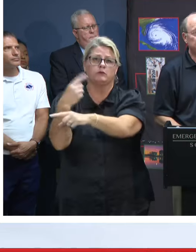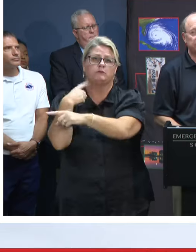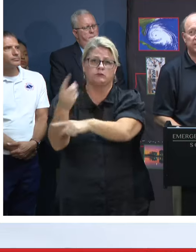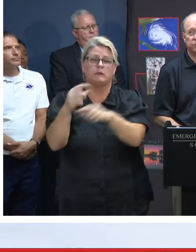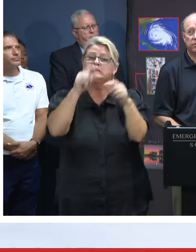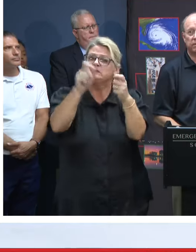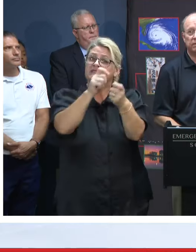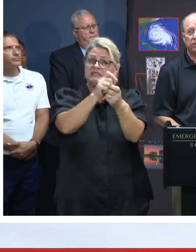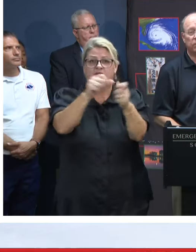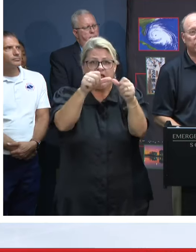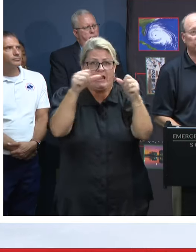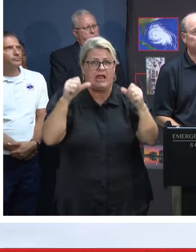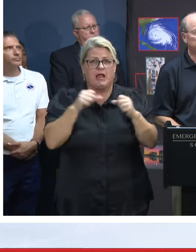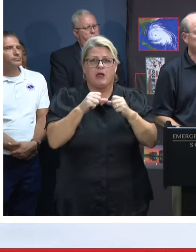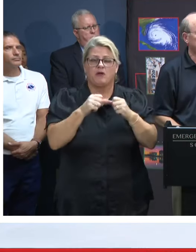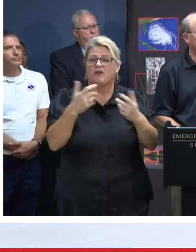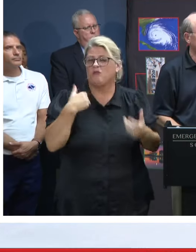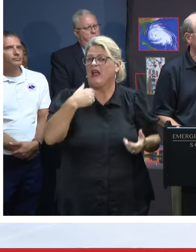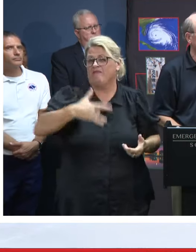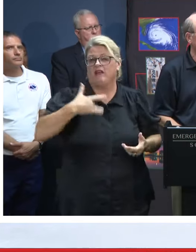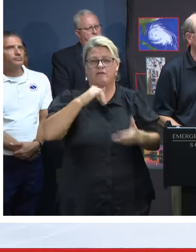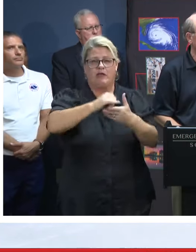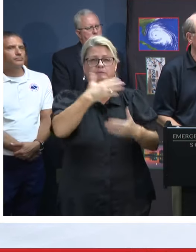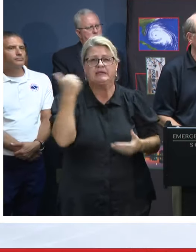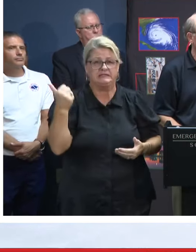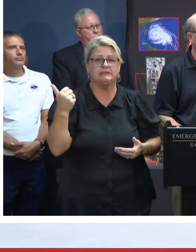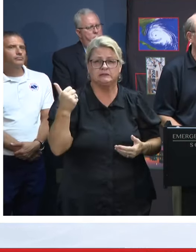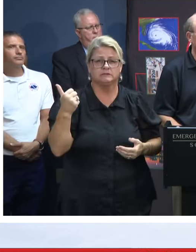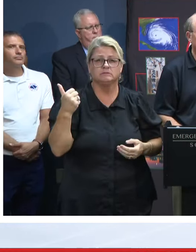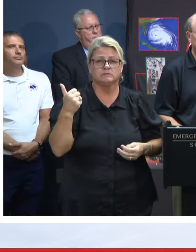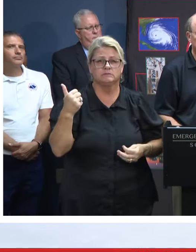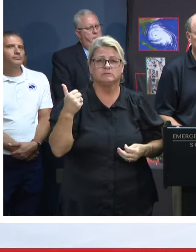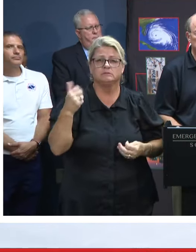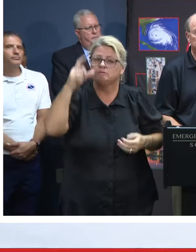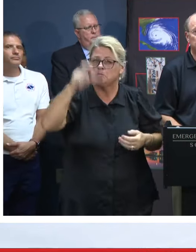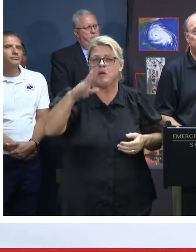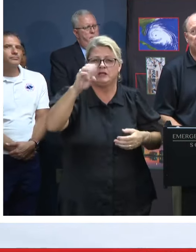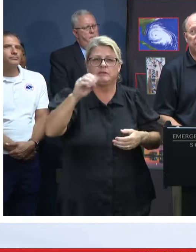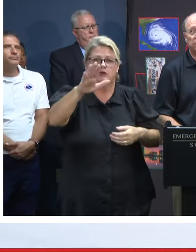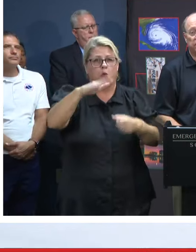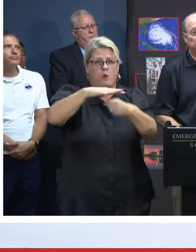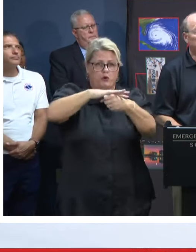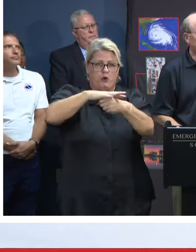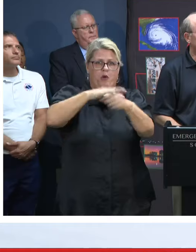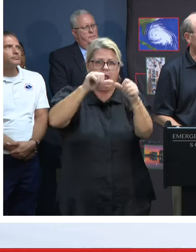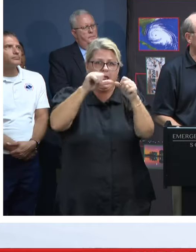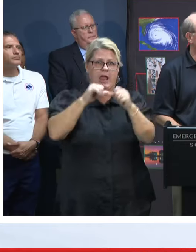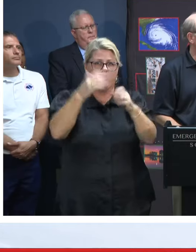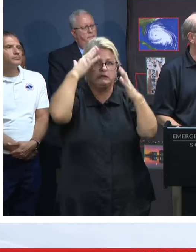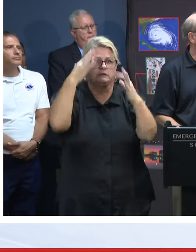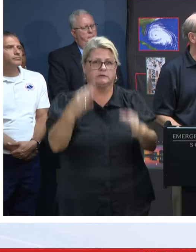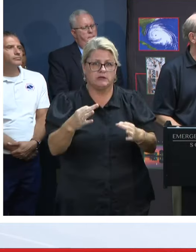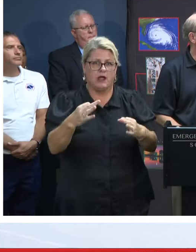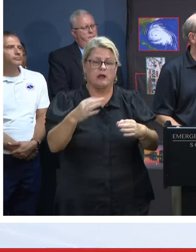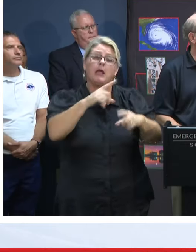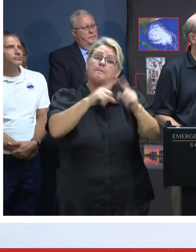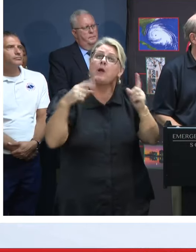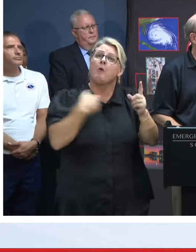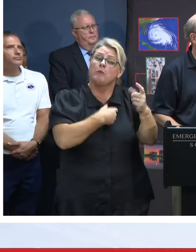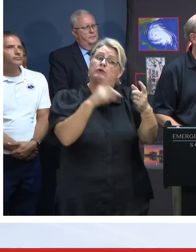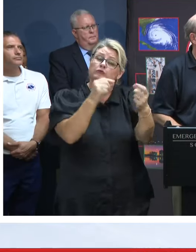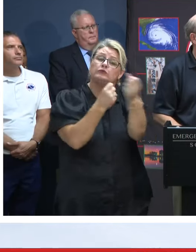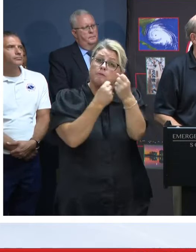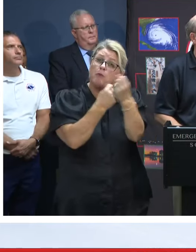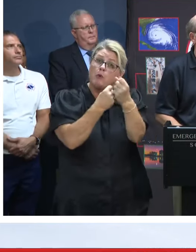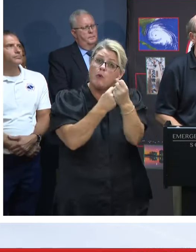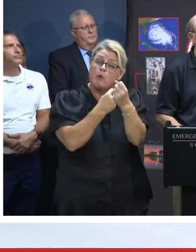areas, and that's really the only way that we think that that can take place. It's got to be done at the local level, but with possible state support in terms of, you